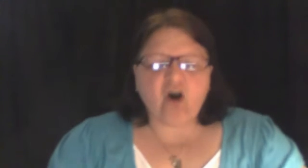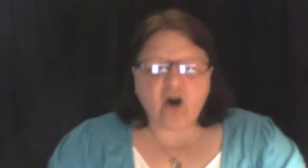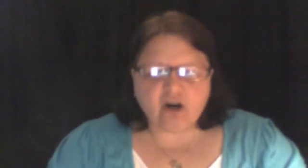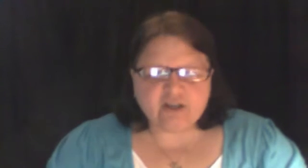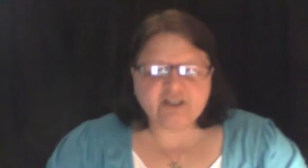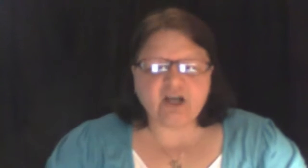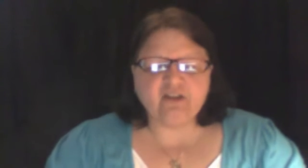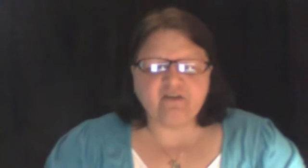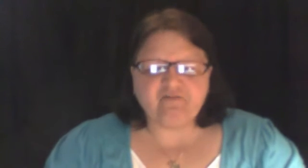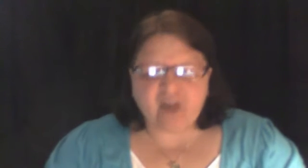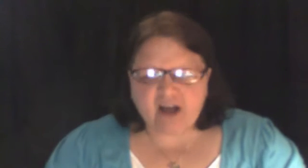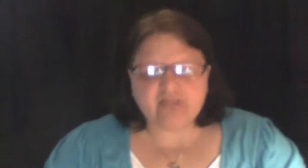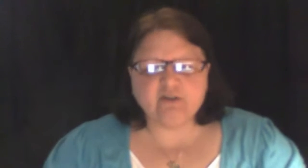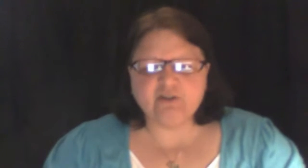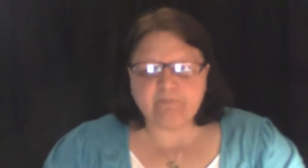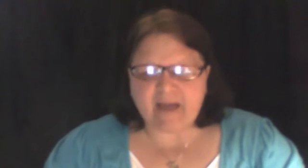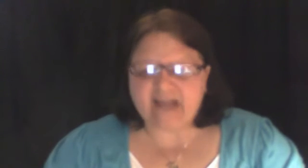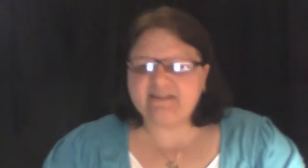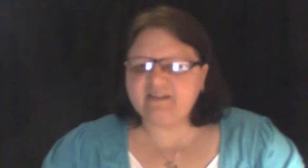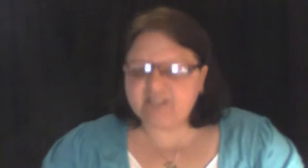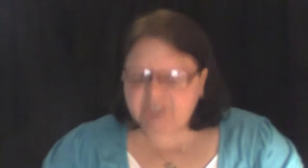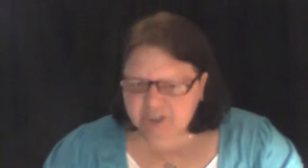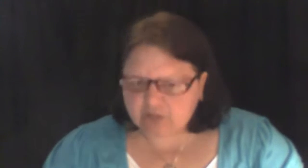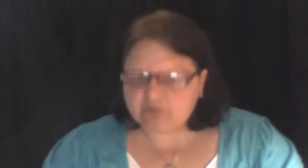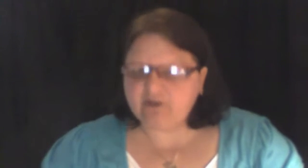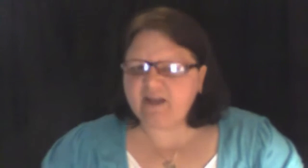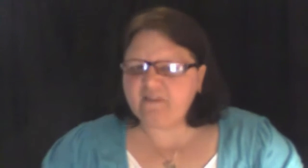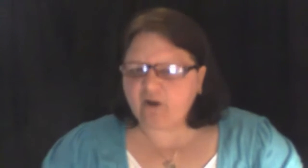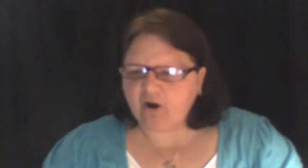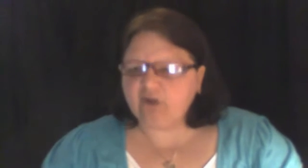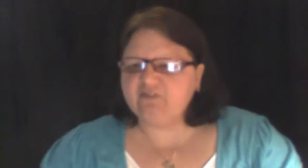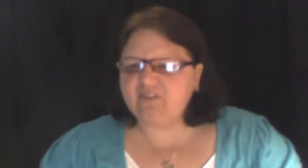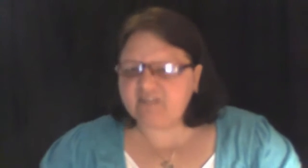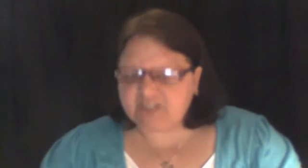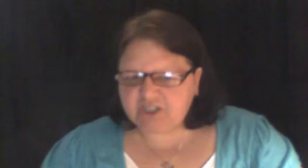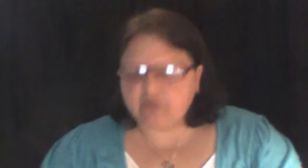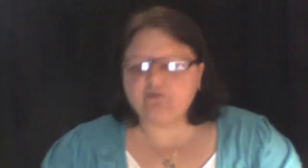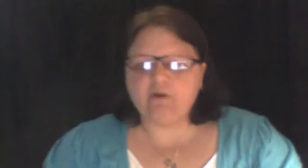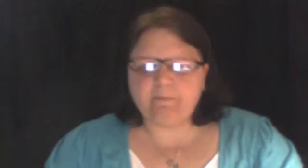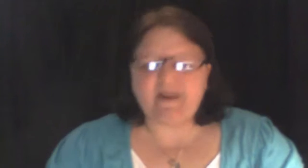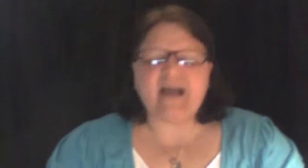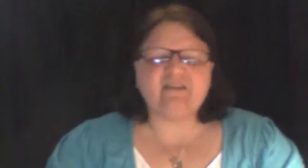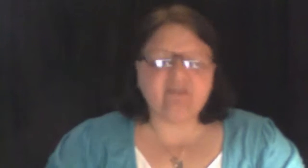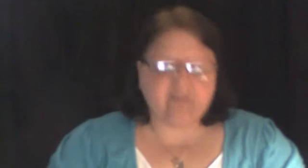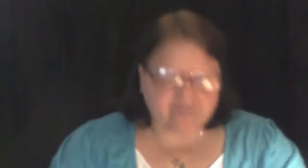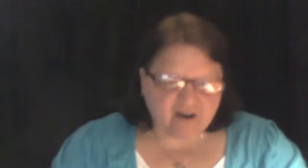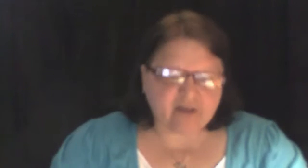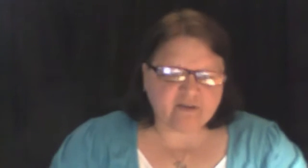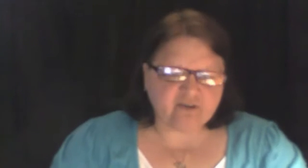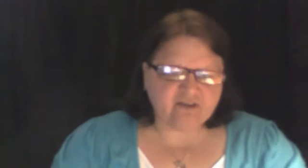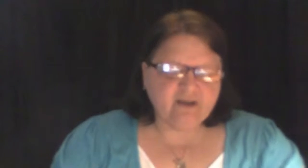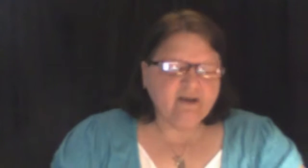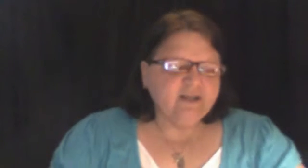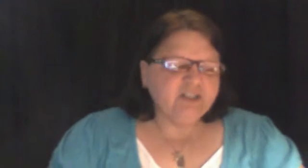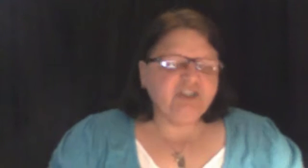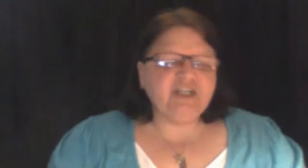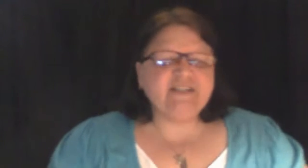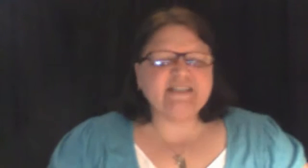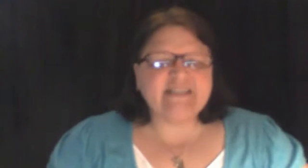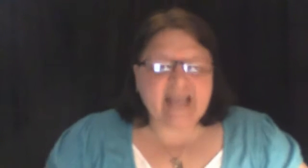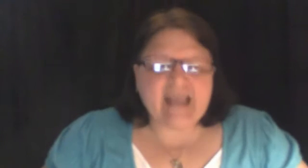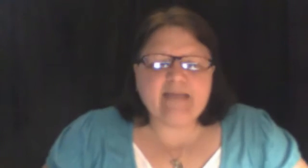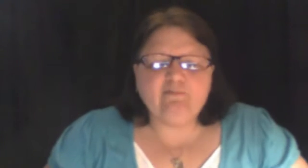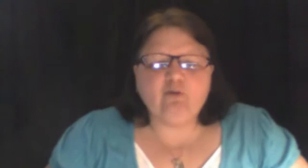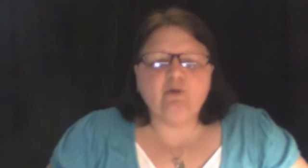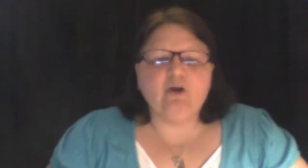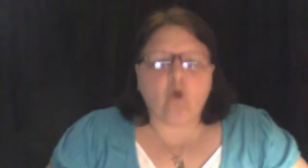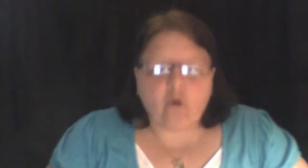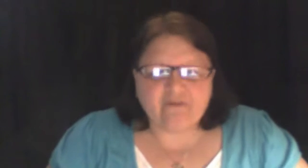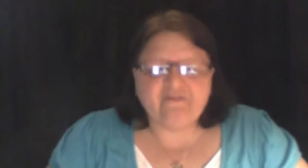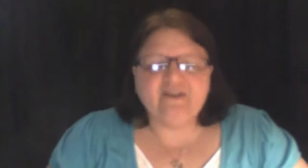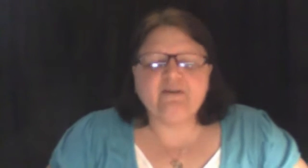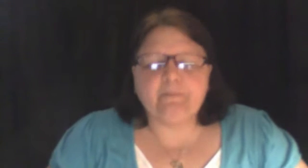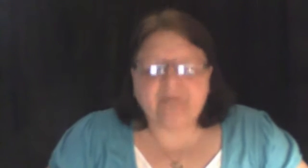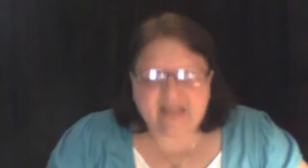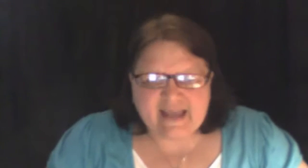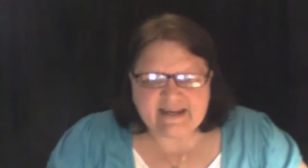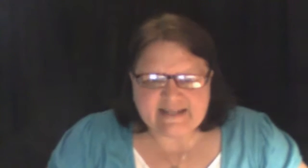hearts of the fathers back to the children and the hearts of the children back to the fathers. Jesus came to an orphaned planet.